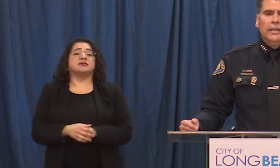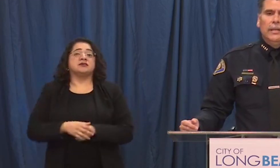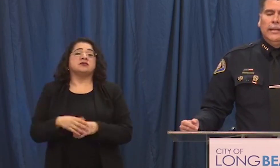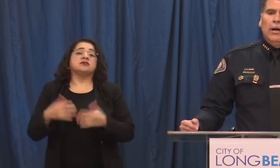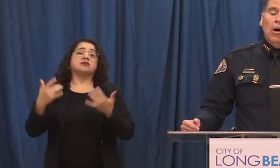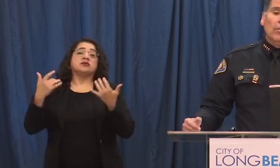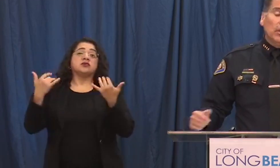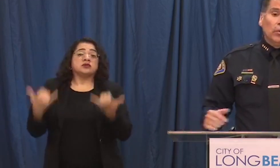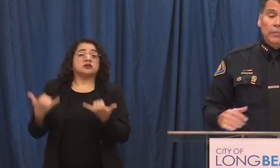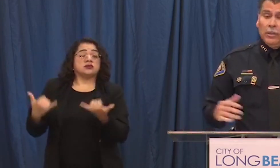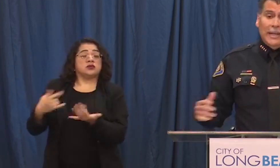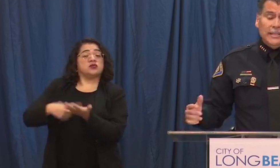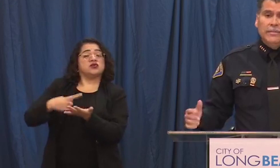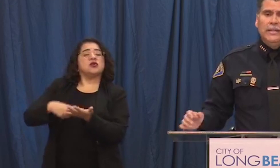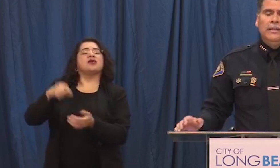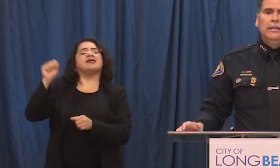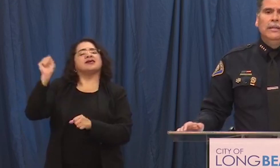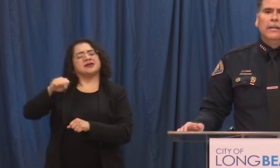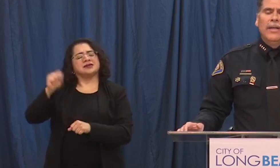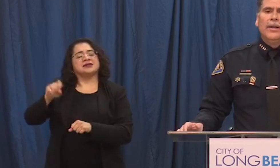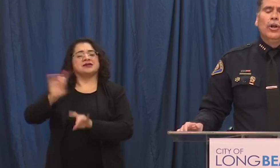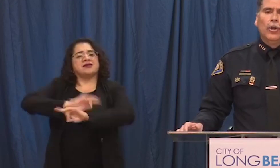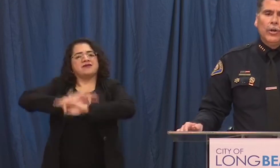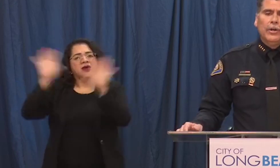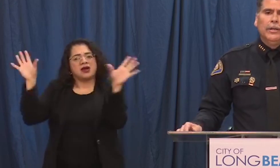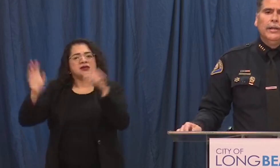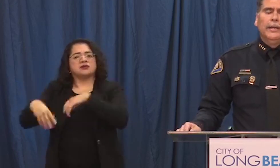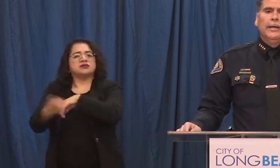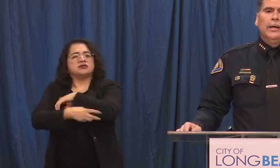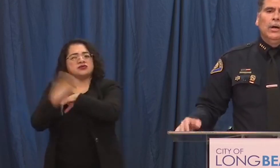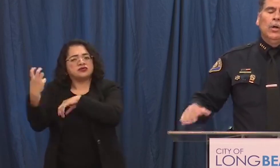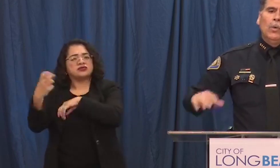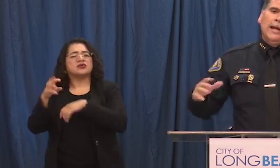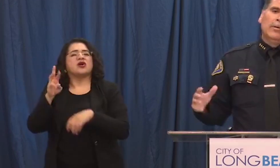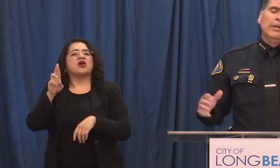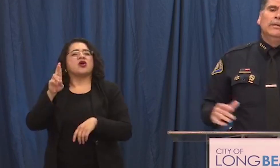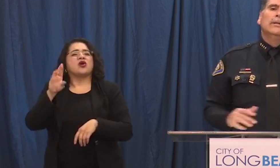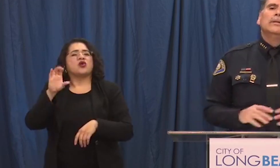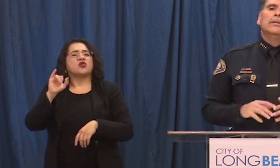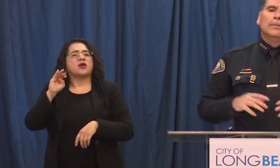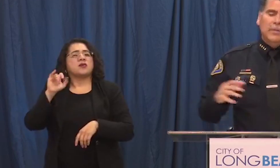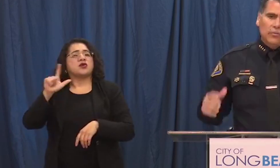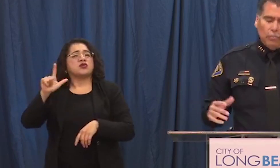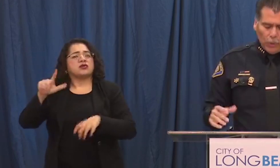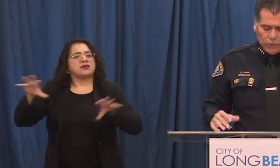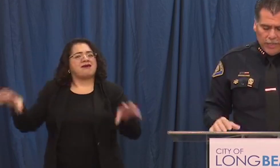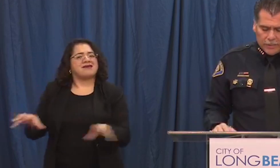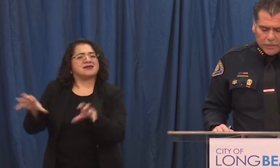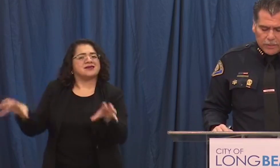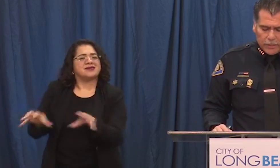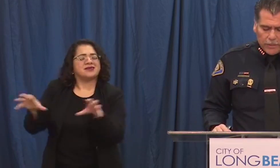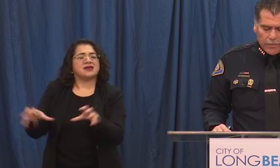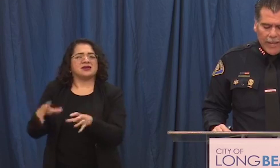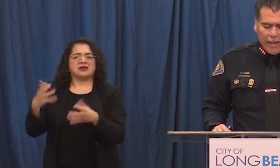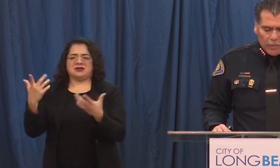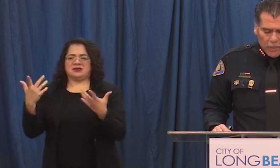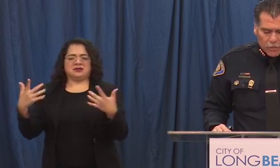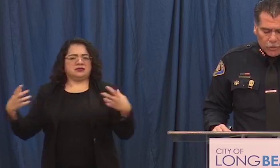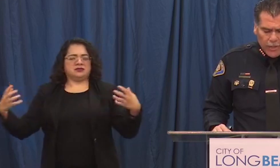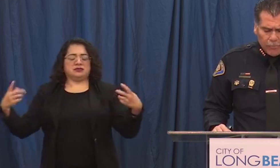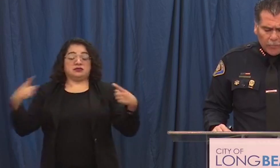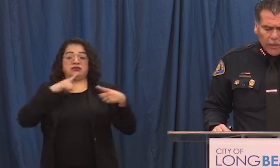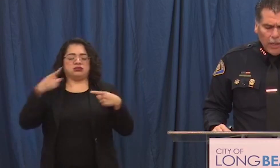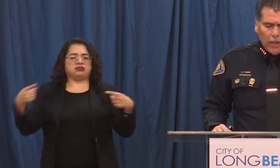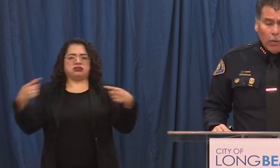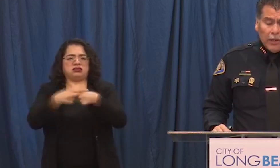all the criminal activity that occurred around the peaceful protest that happened